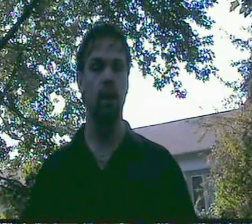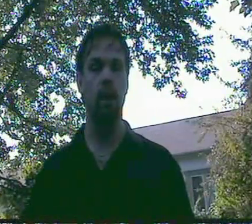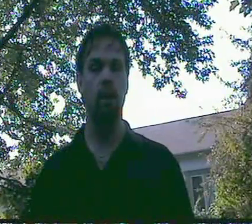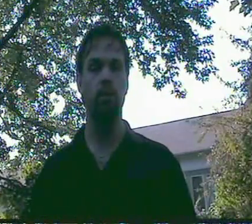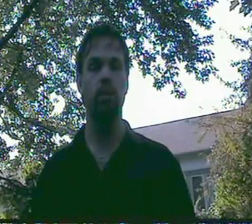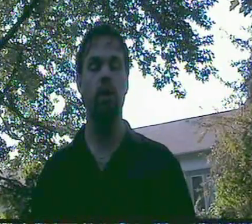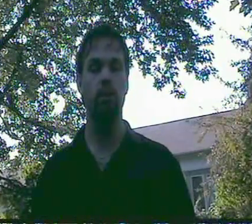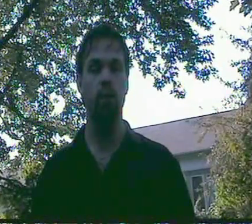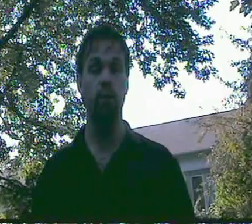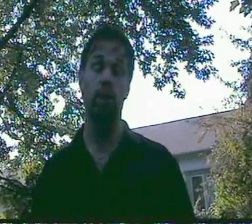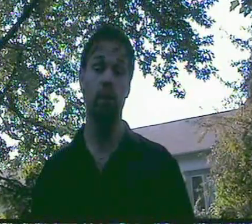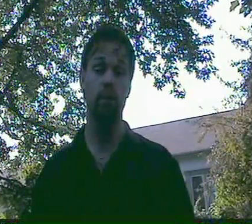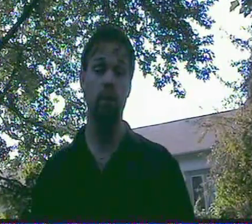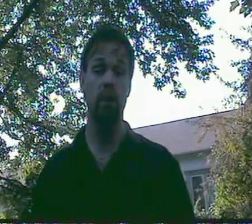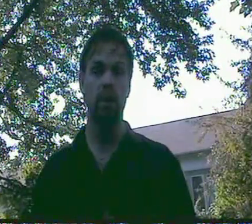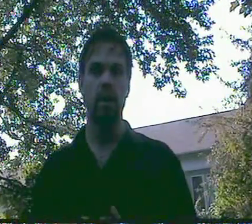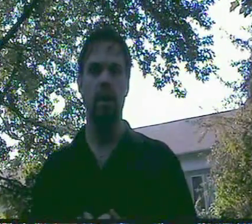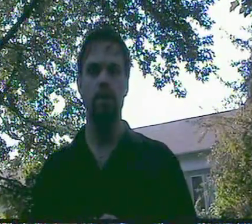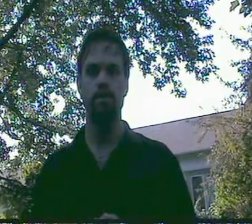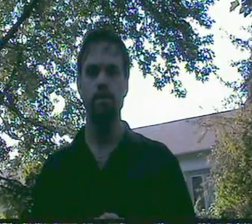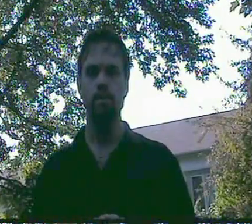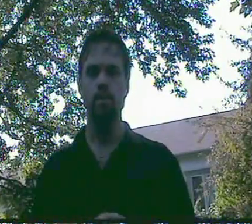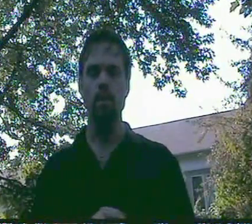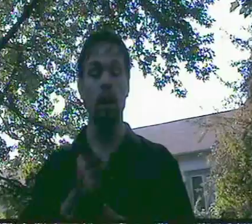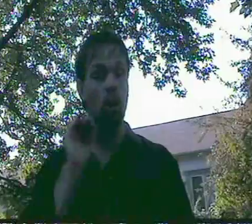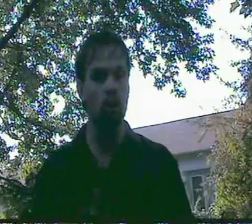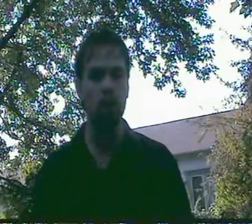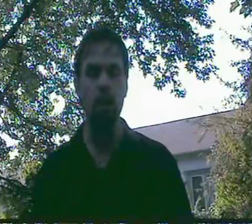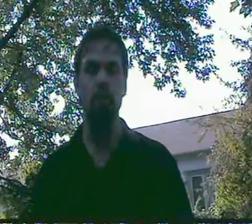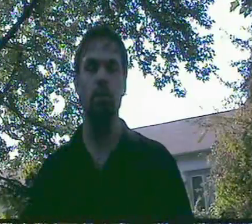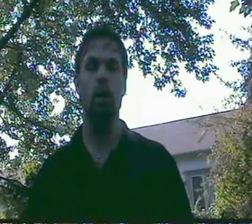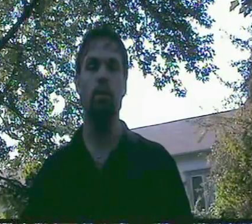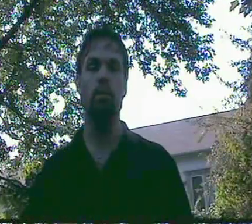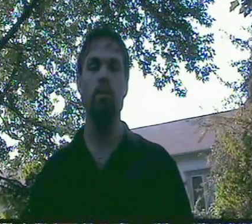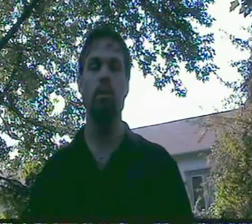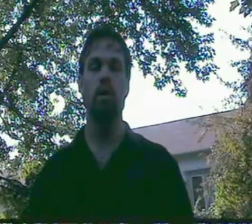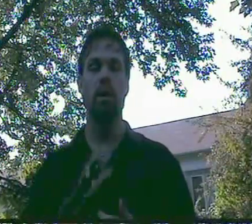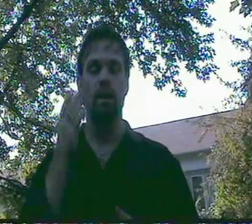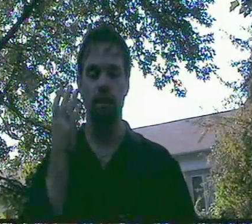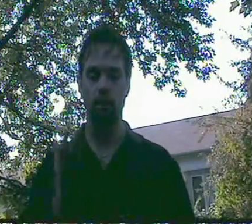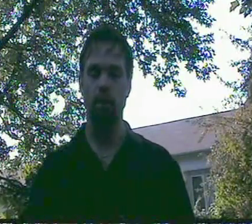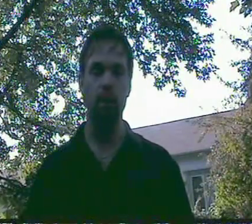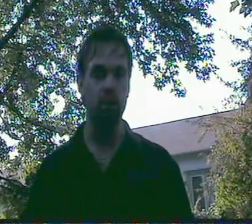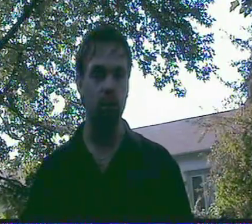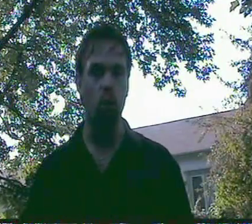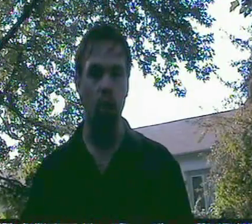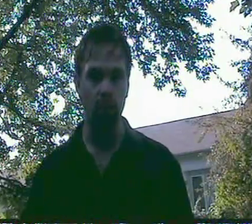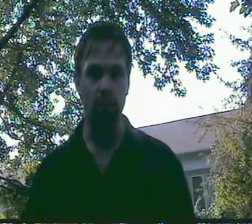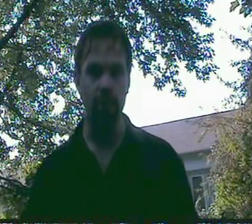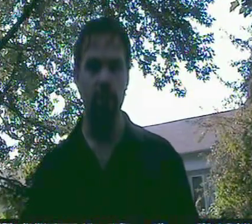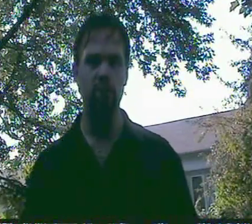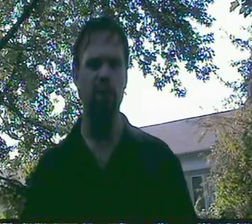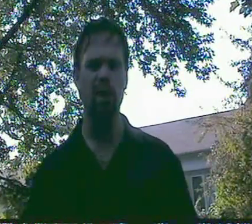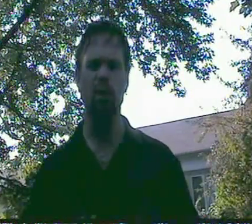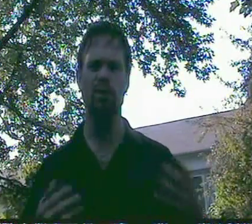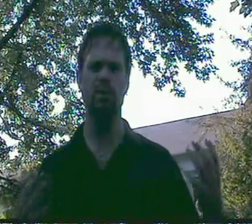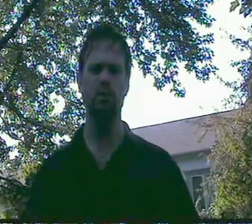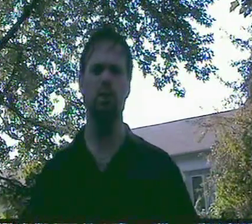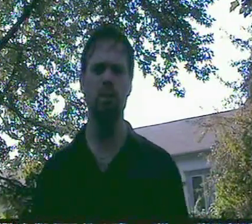I'm scared for everybody who's out there. Anyway, I'm really passionate about helping people. Guys, the price of acquiring this video is extremely